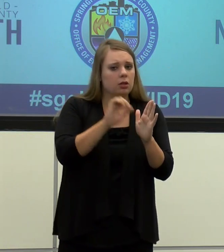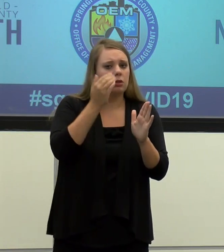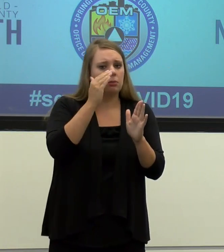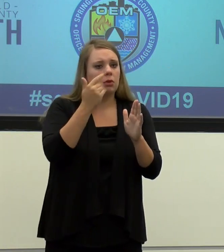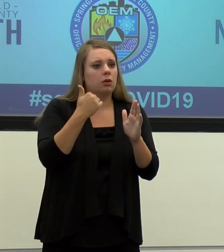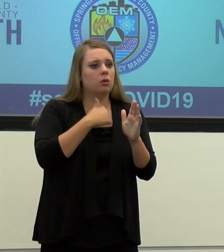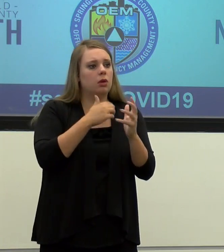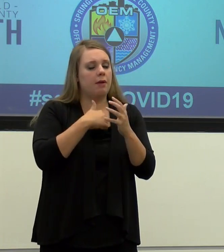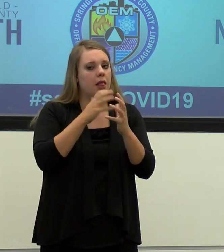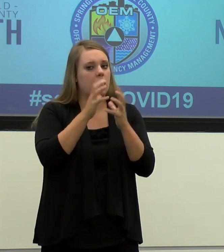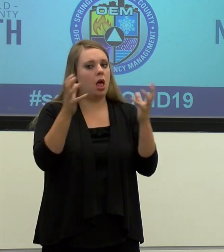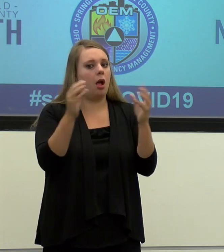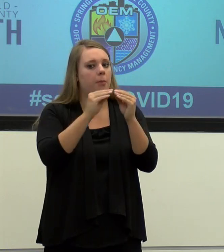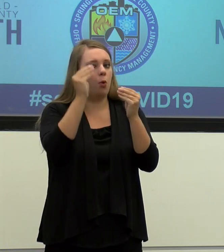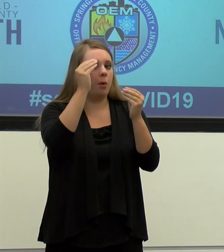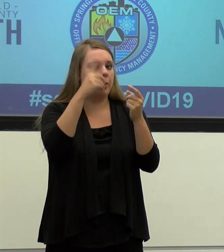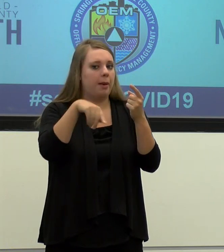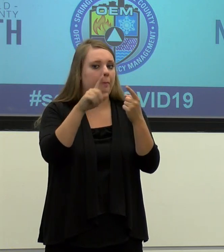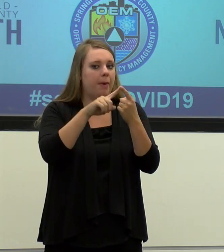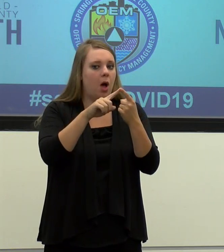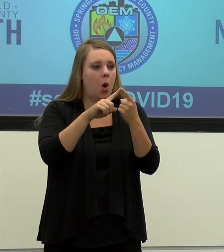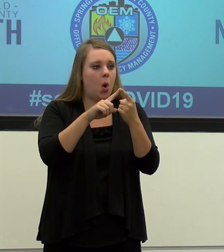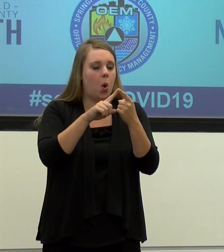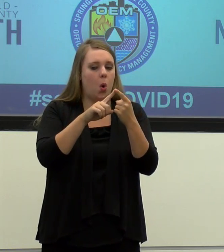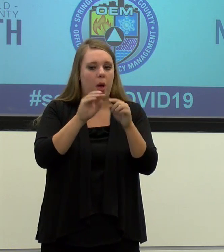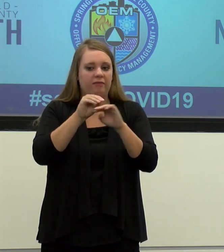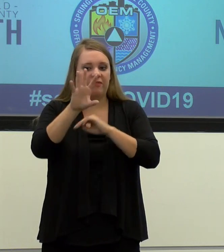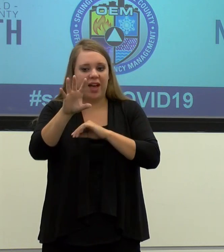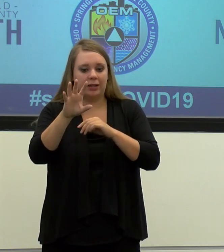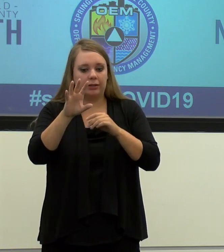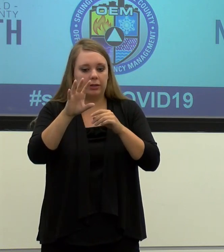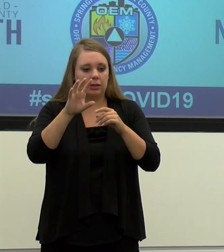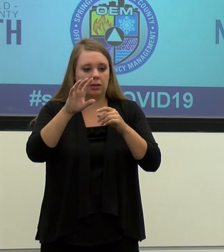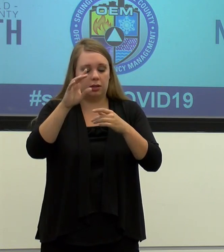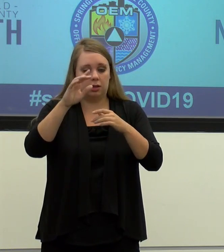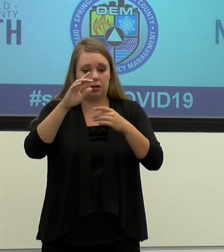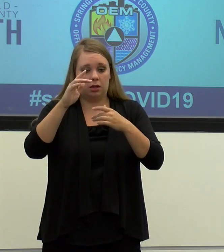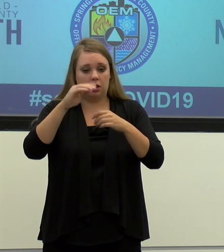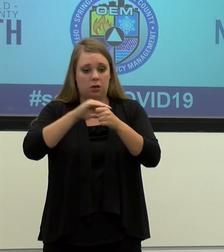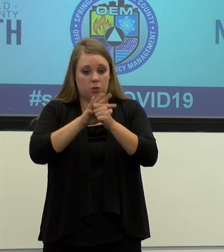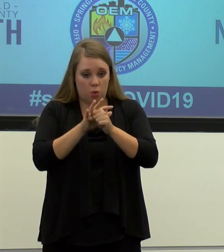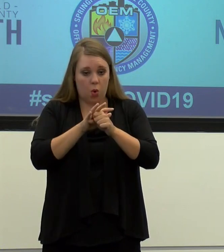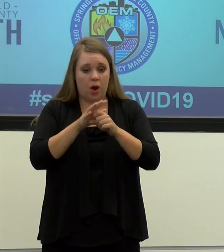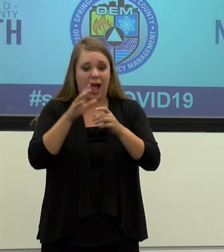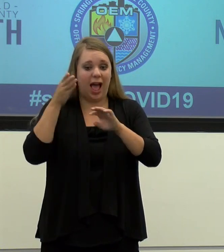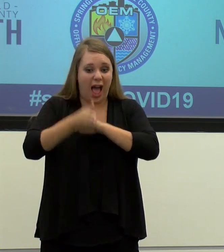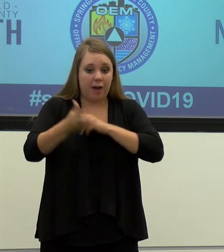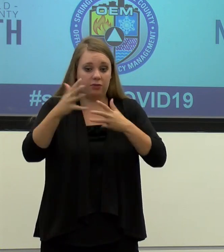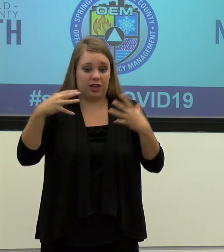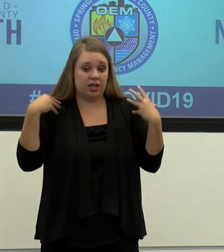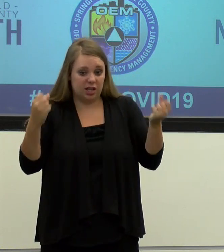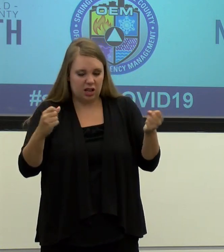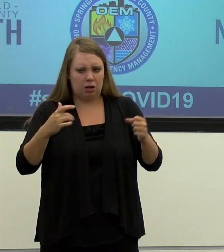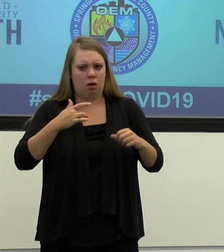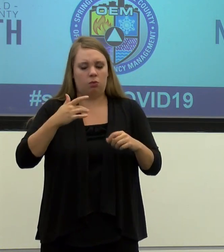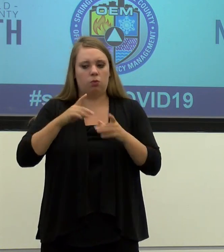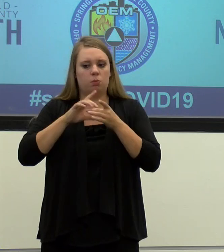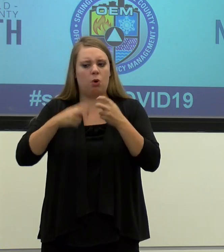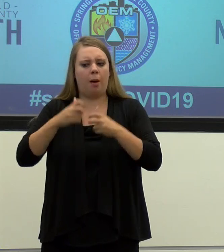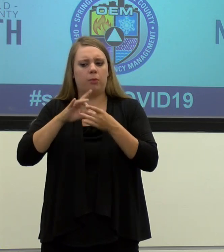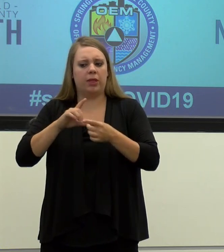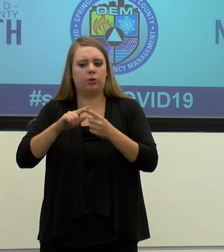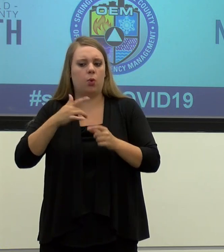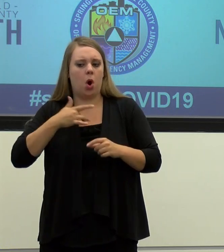like we're gathering a lot more information about after effects of this, uh, the heart situation we've heard a lot more about. And we've also heard a lot more about